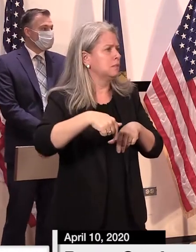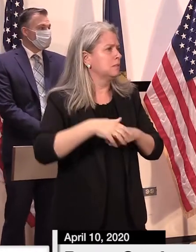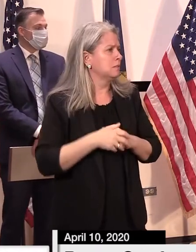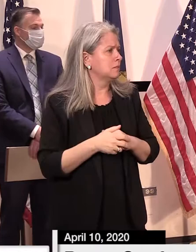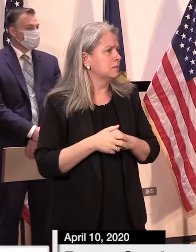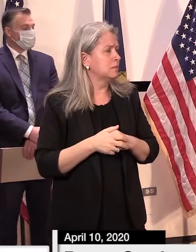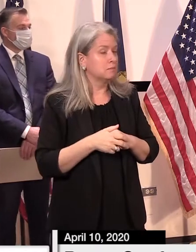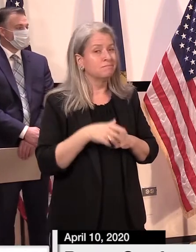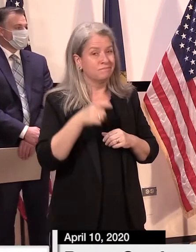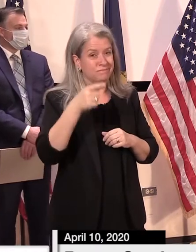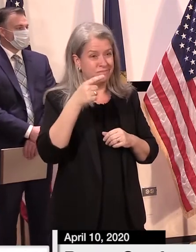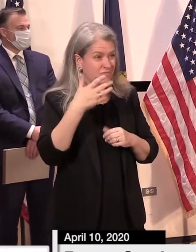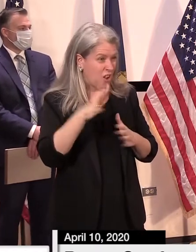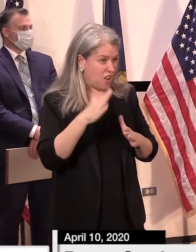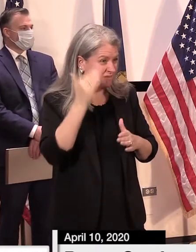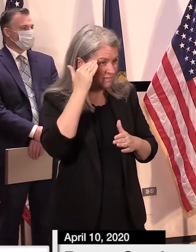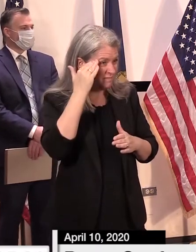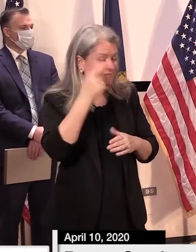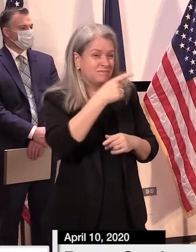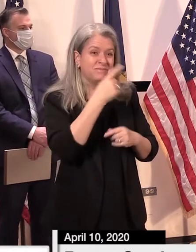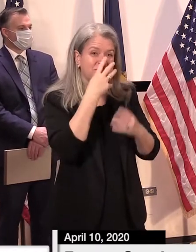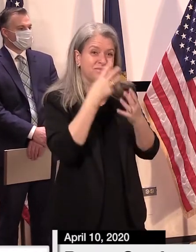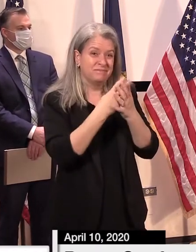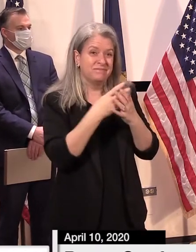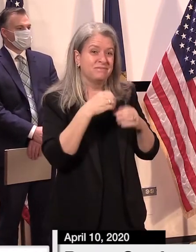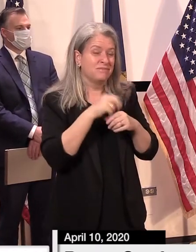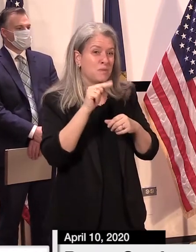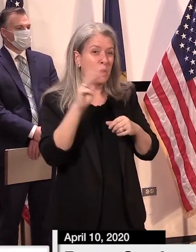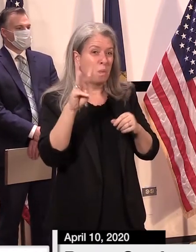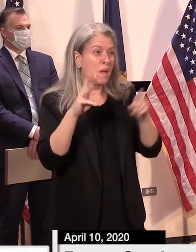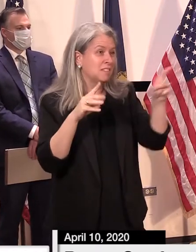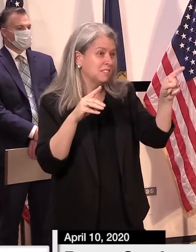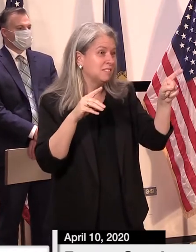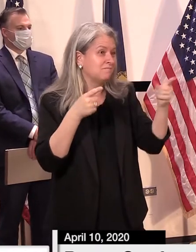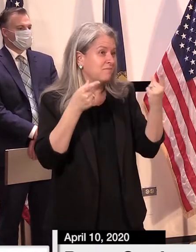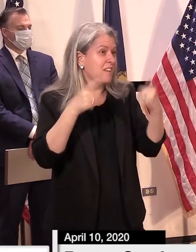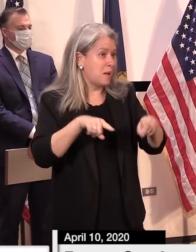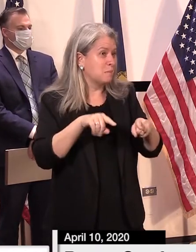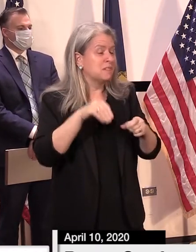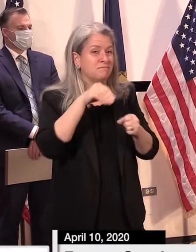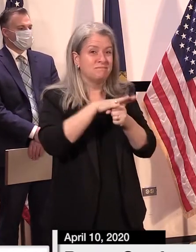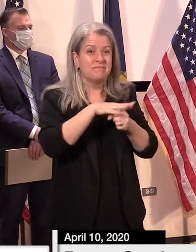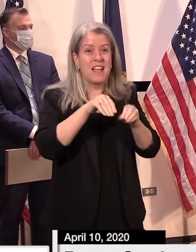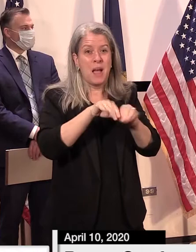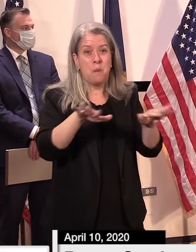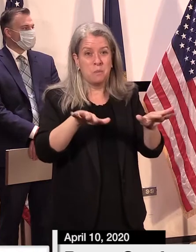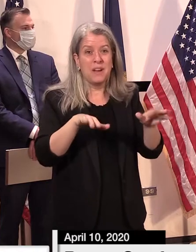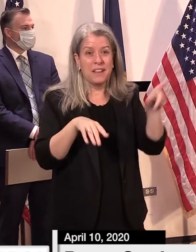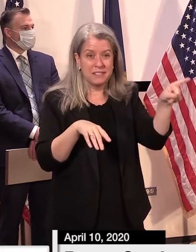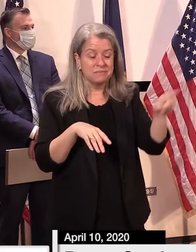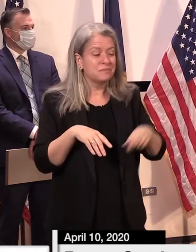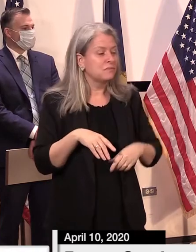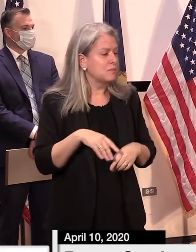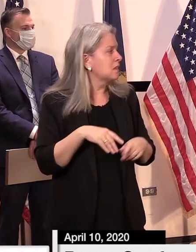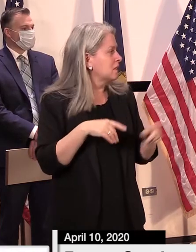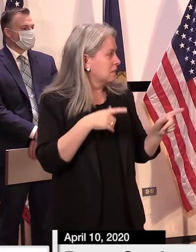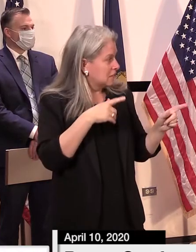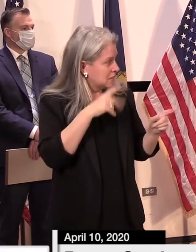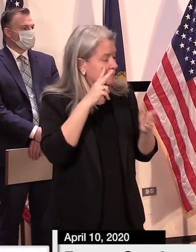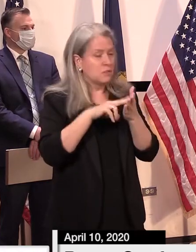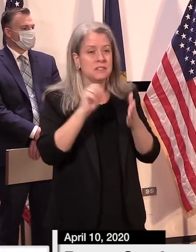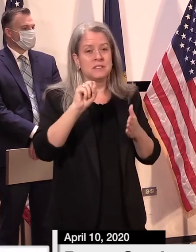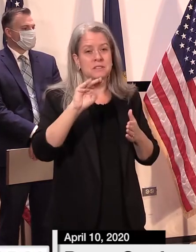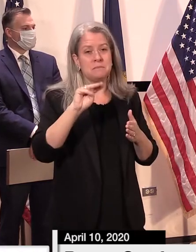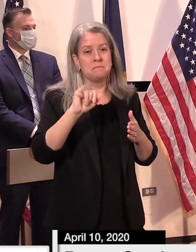an outbreak at the Northwest State Correctional Facility. Secretary Smith is on the phone to answer – or he's here, actually